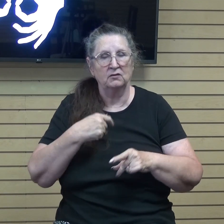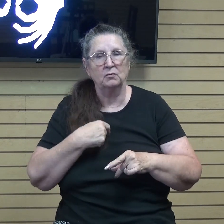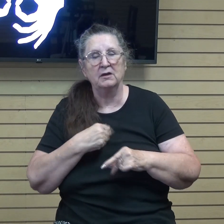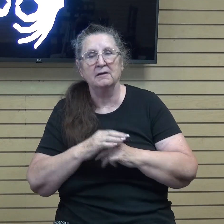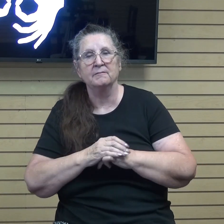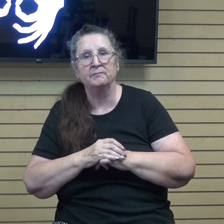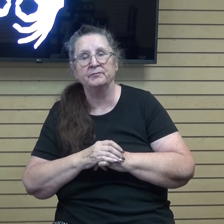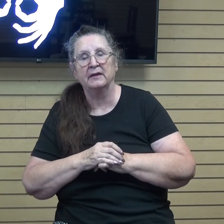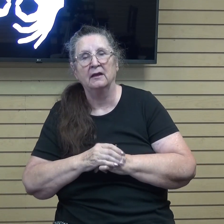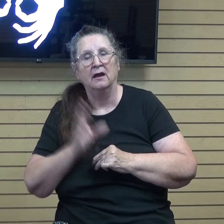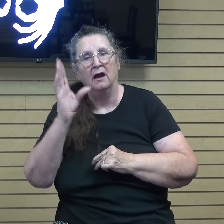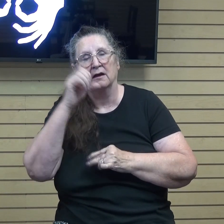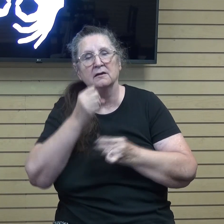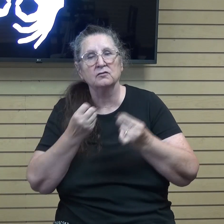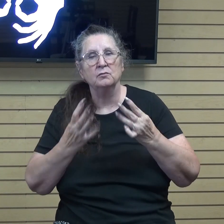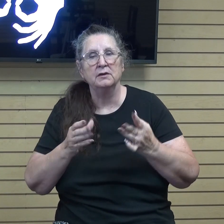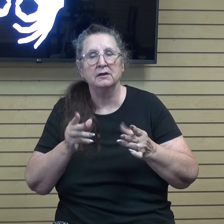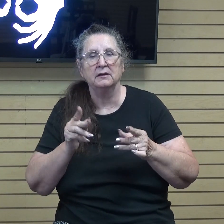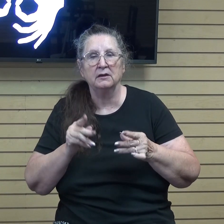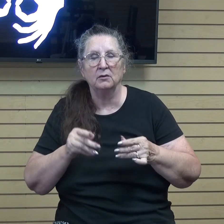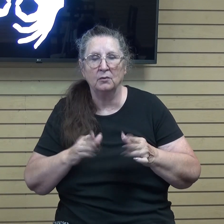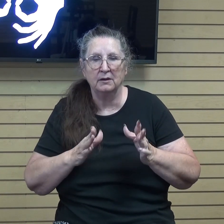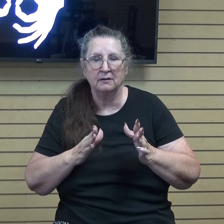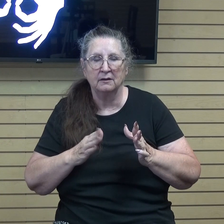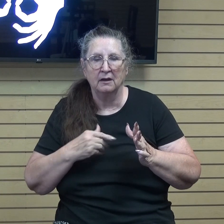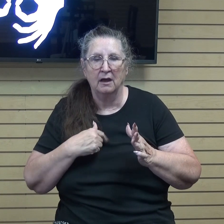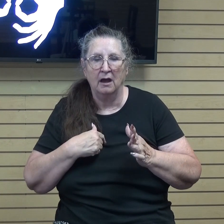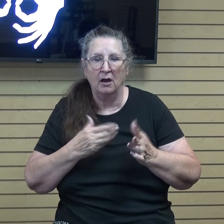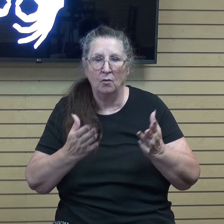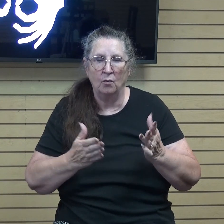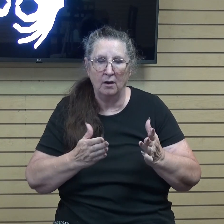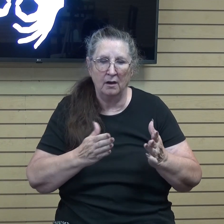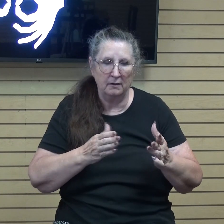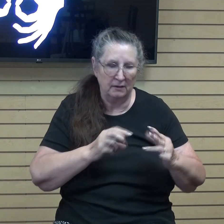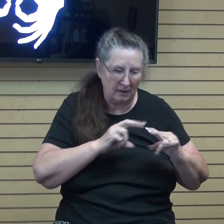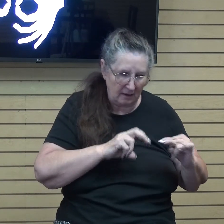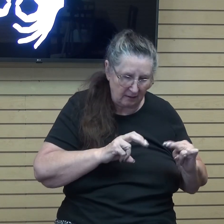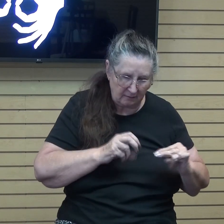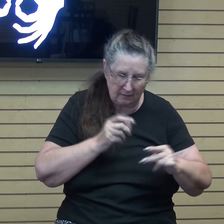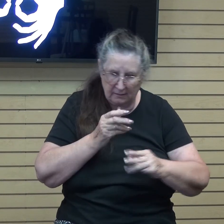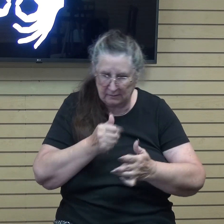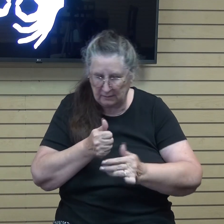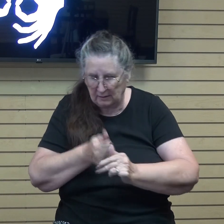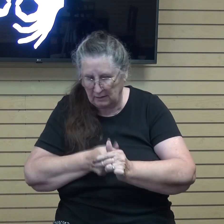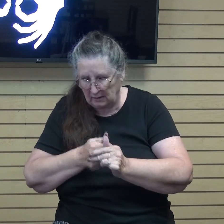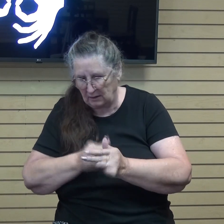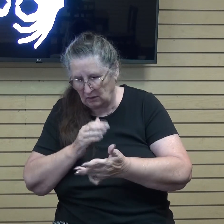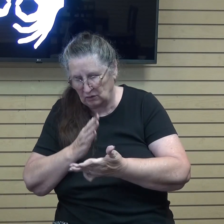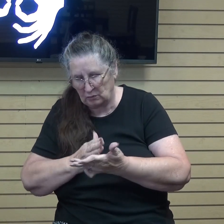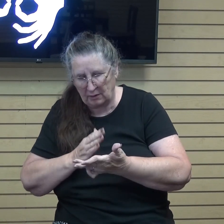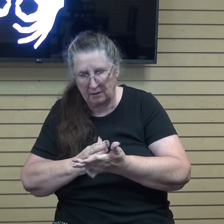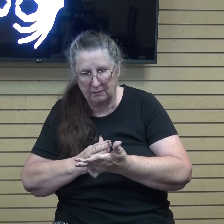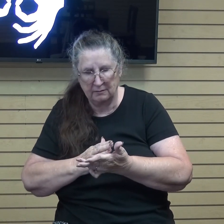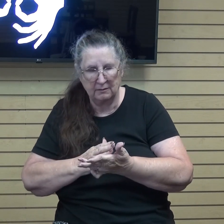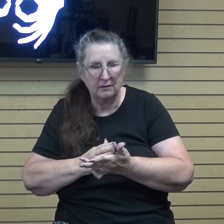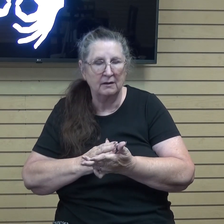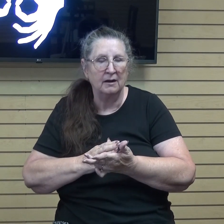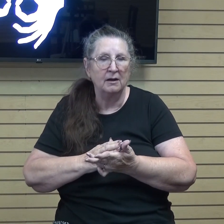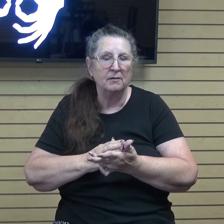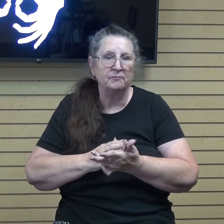in many ways I was trying to break it down into parts and analyze it. Being practical seemed the right thing to